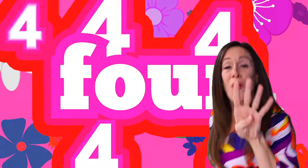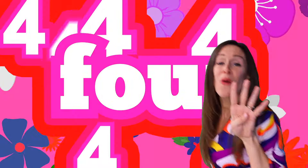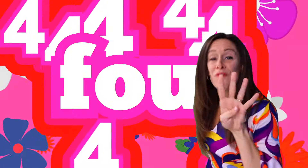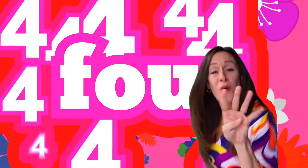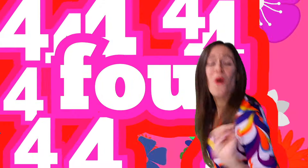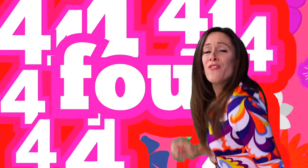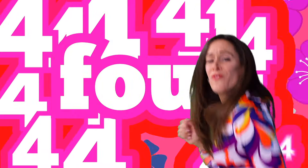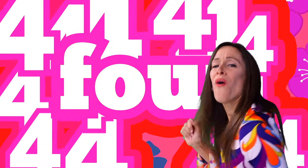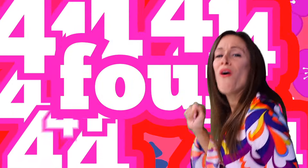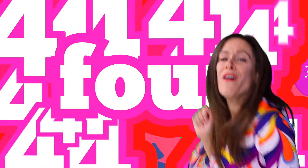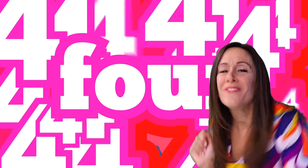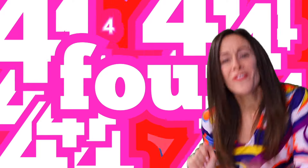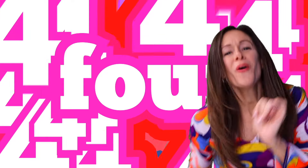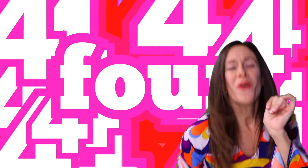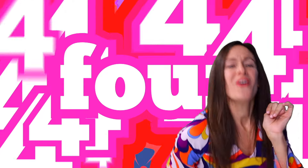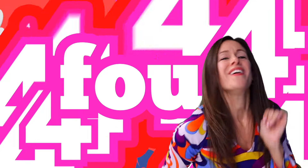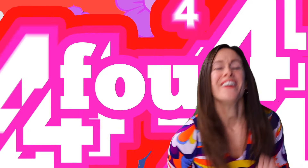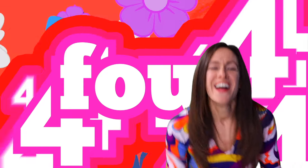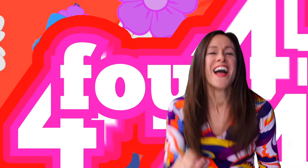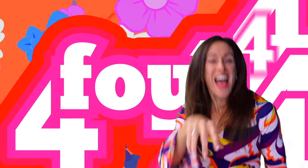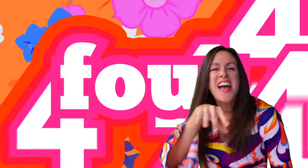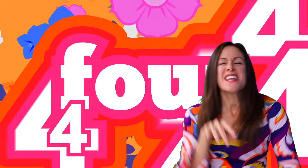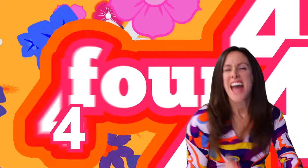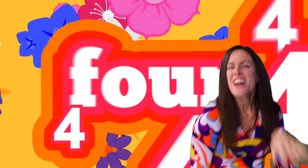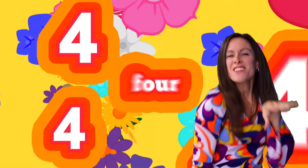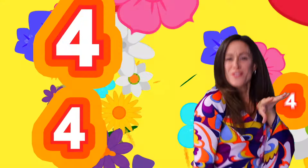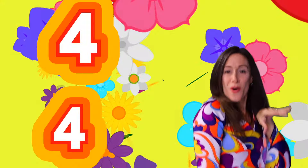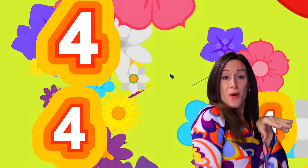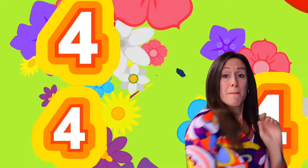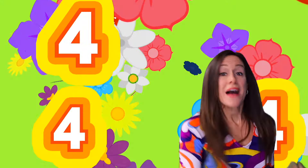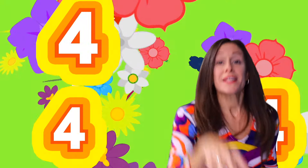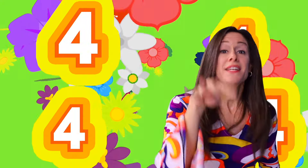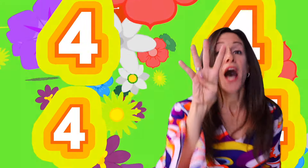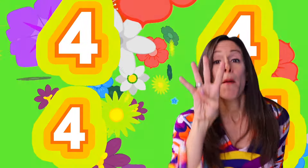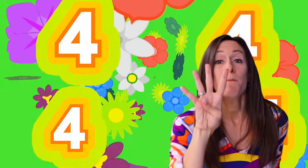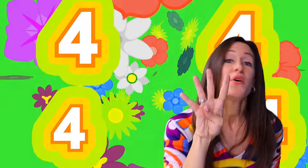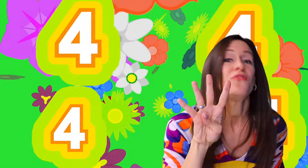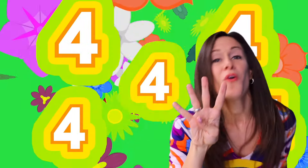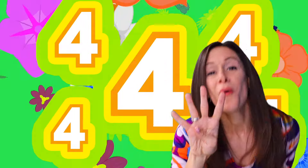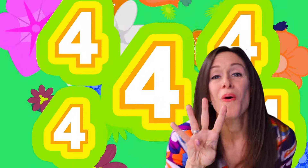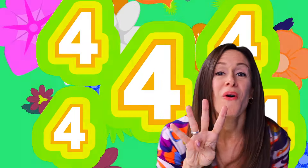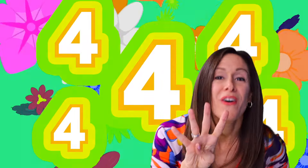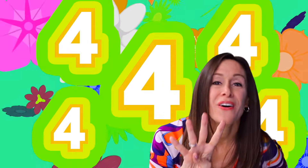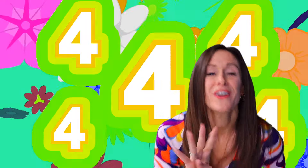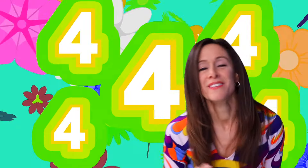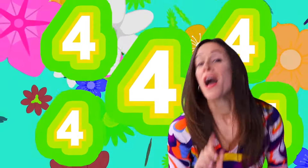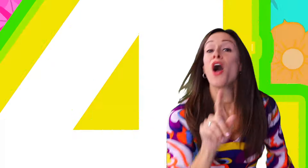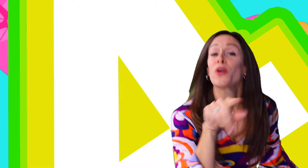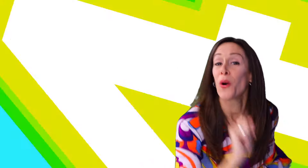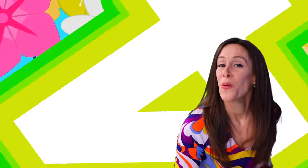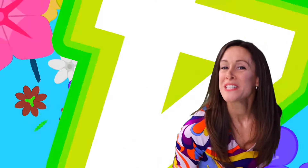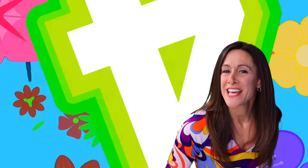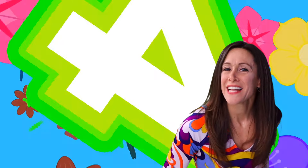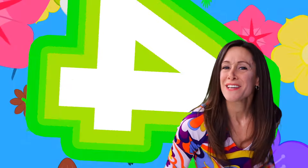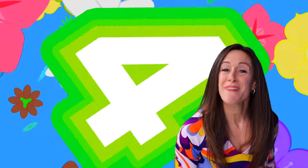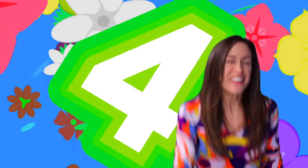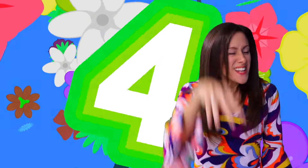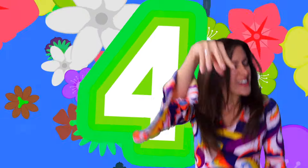four, four, four, four Now you know about the number four Go and tell about the